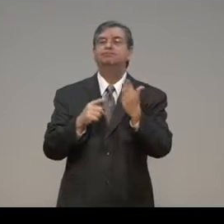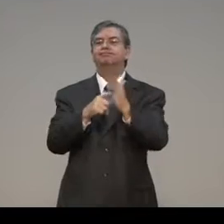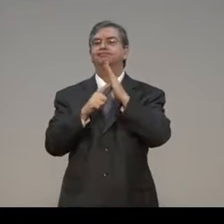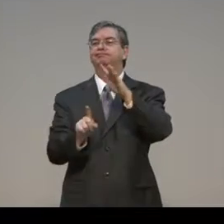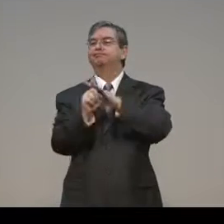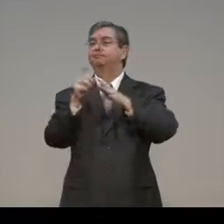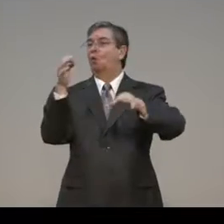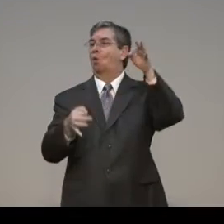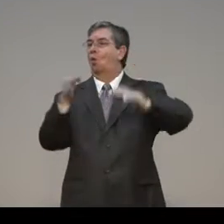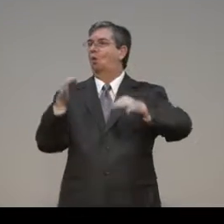your fine.